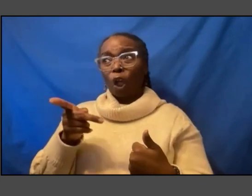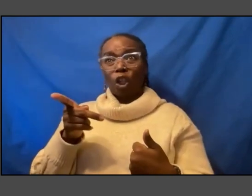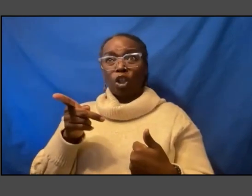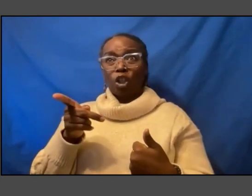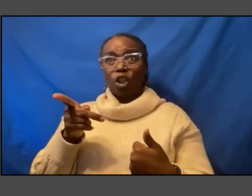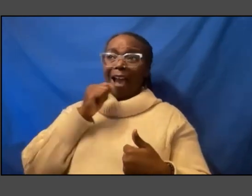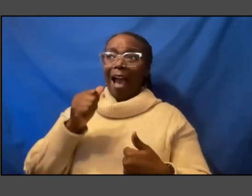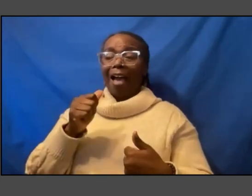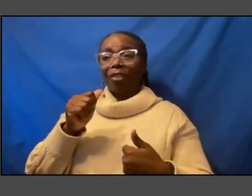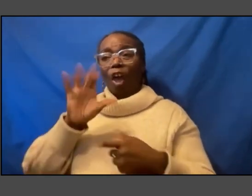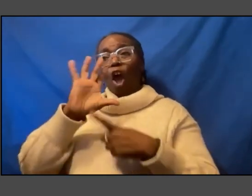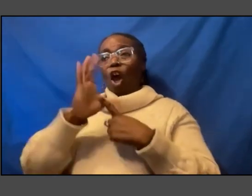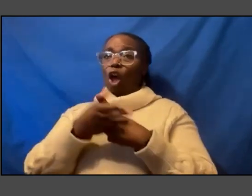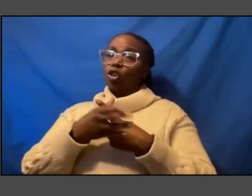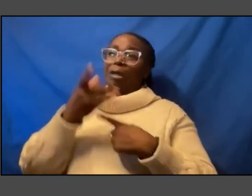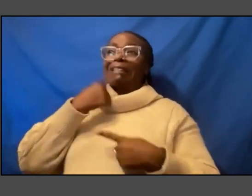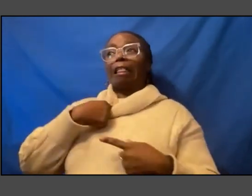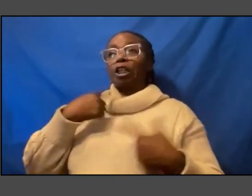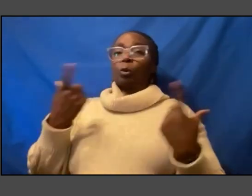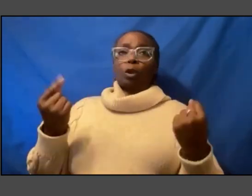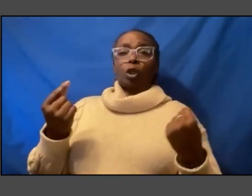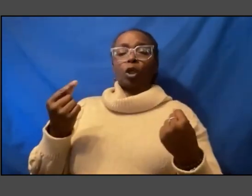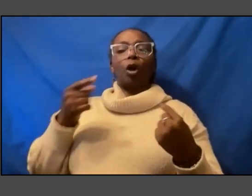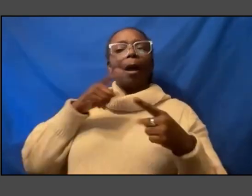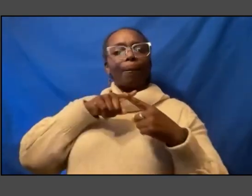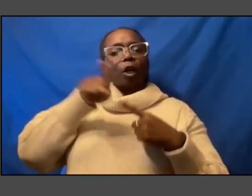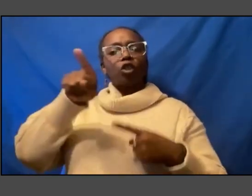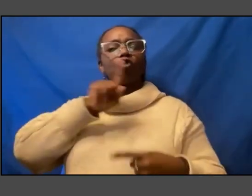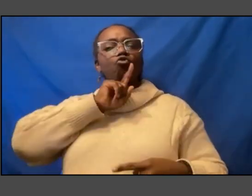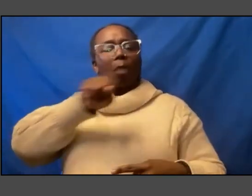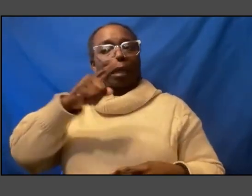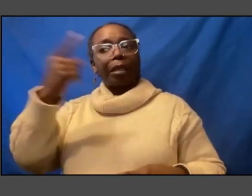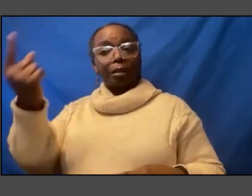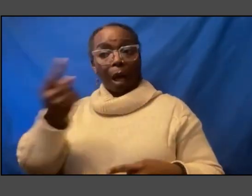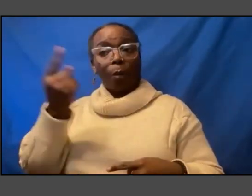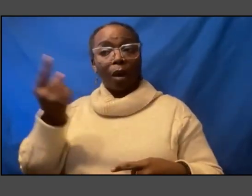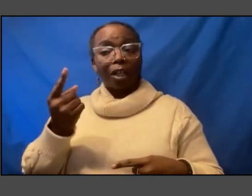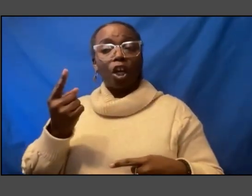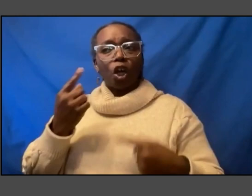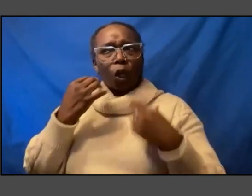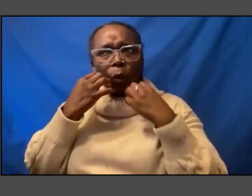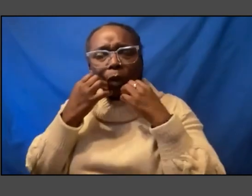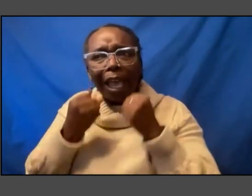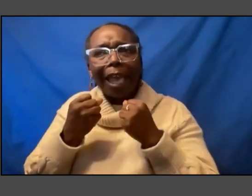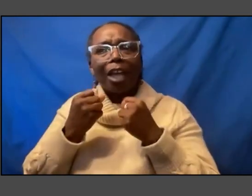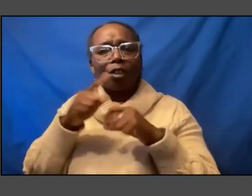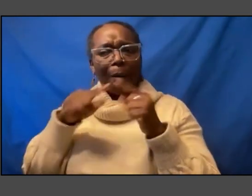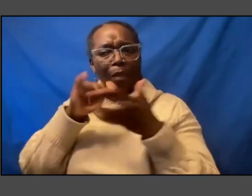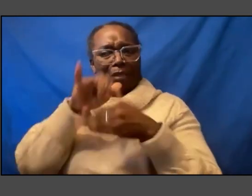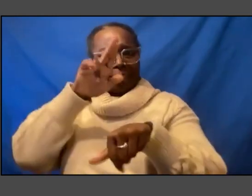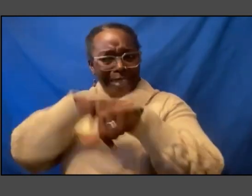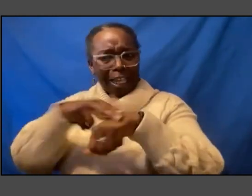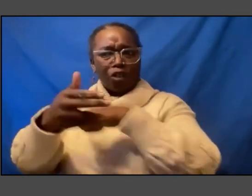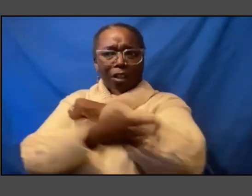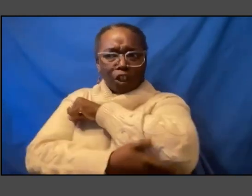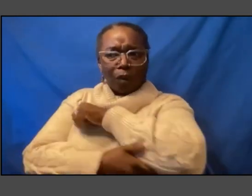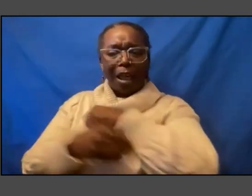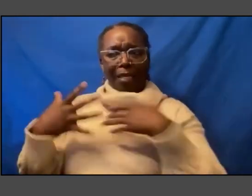telling us what to do but you're really someone who cares about this nation and cares about the healing so you know my notion